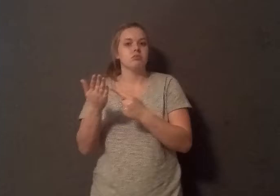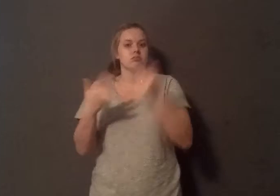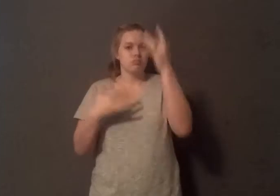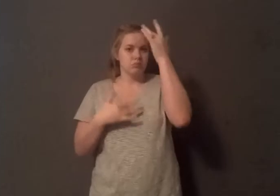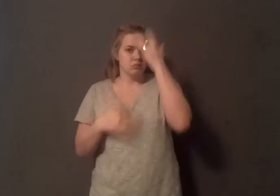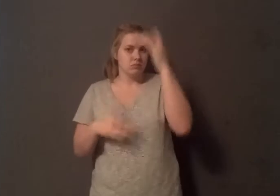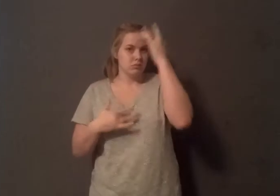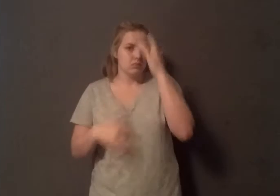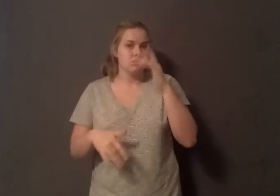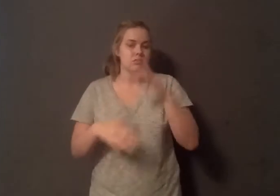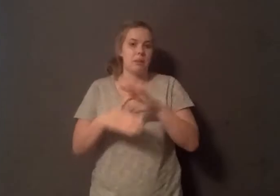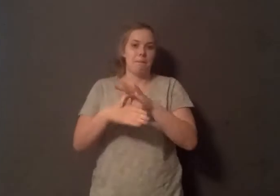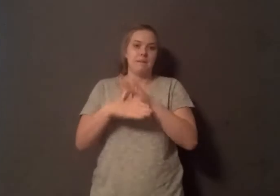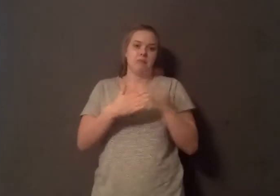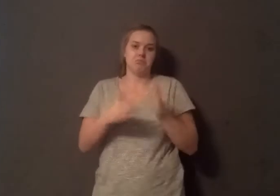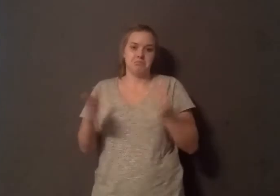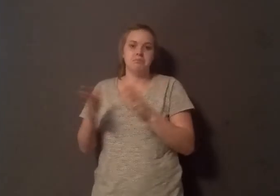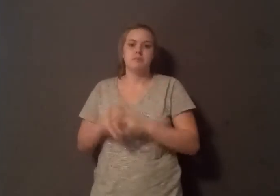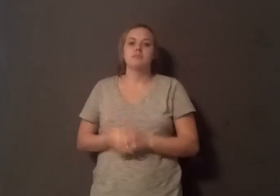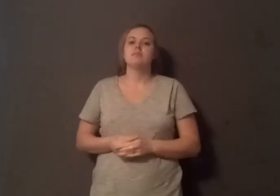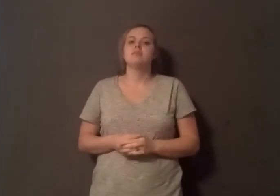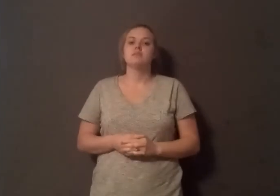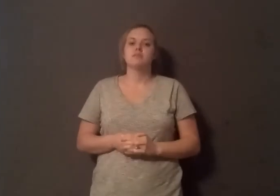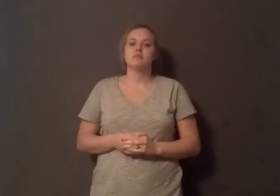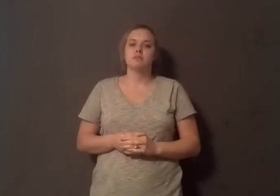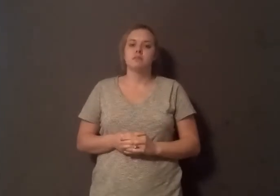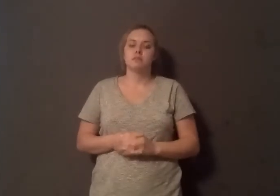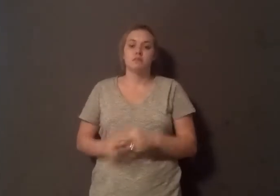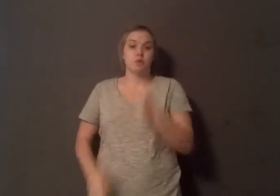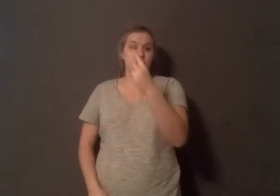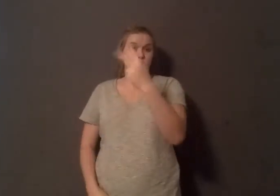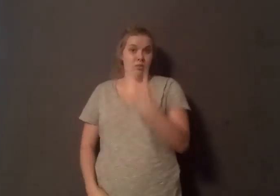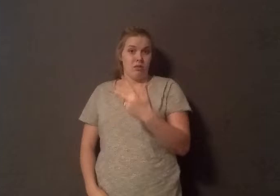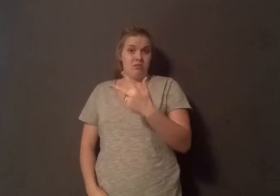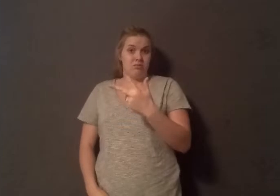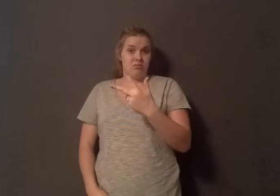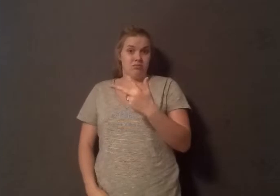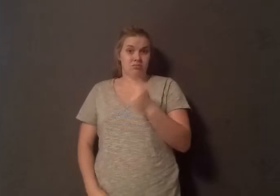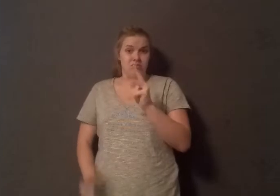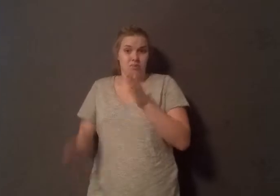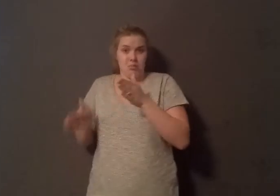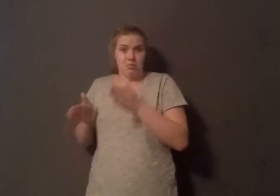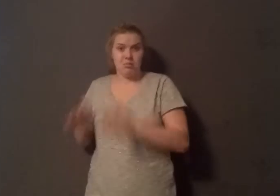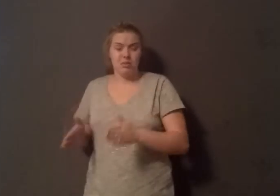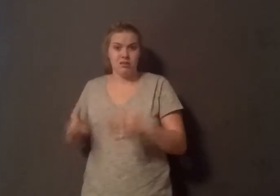van, Super Blue, once again out on the road. Two-thirds of adults are now overweight or obese, and we have an epidemic cascade of